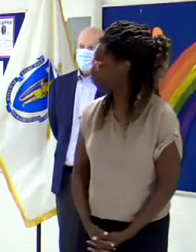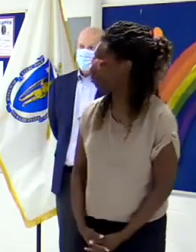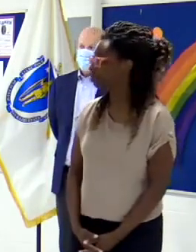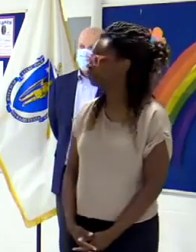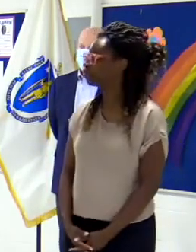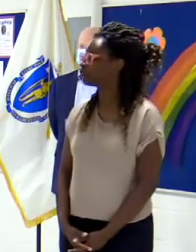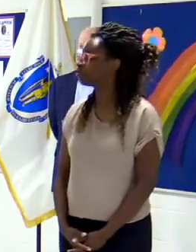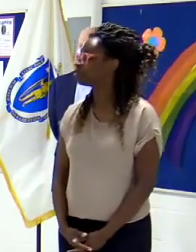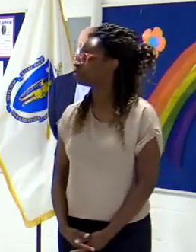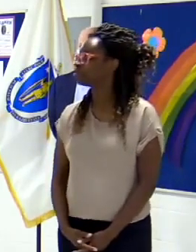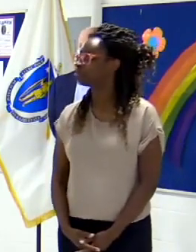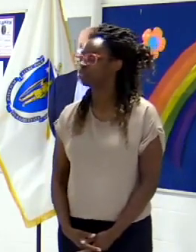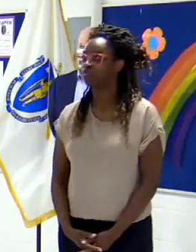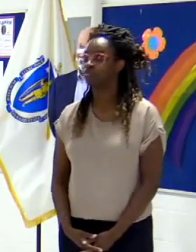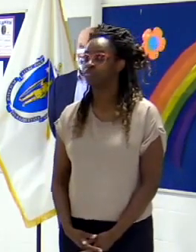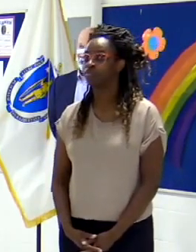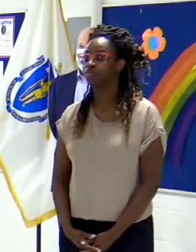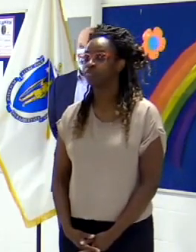We go on topic first.